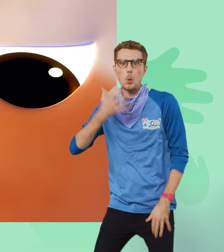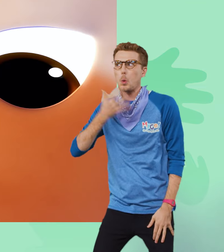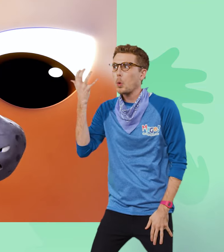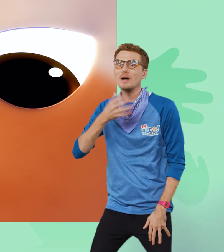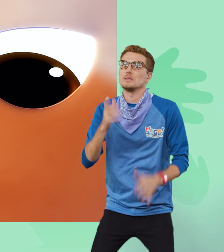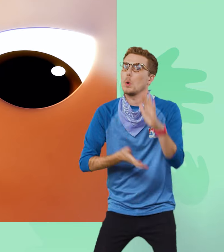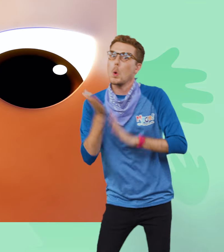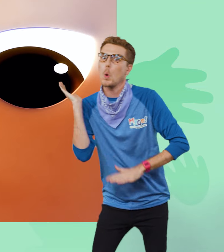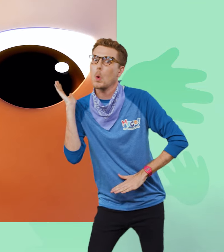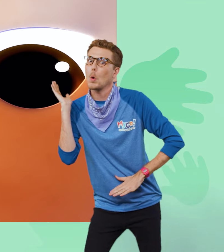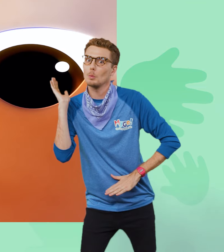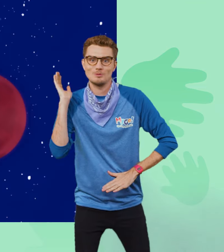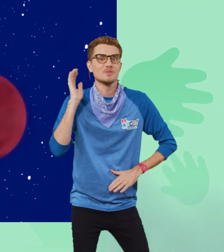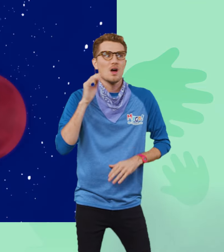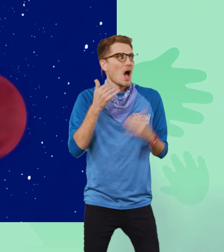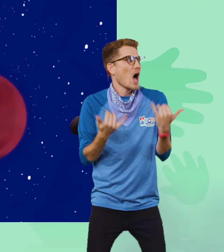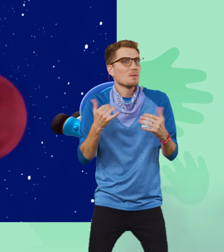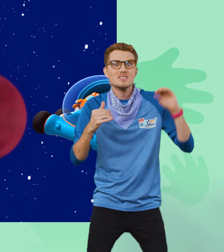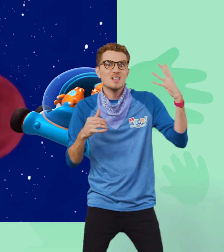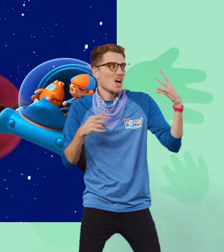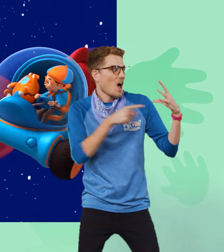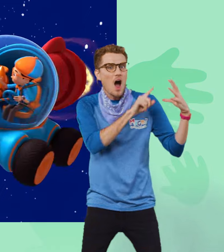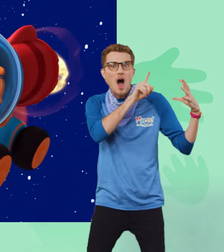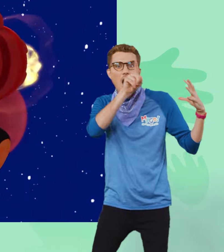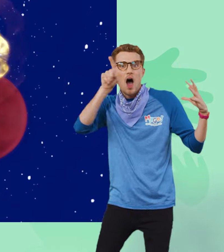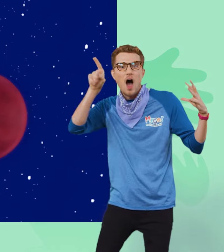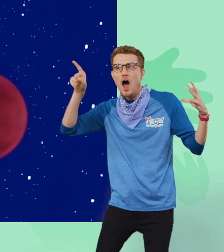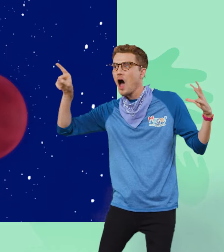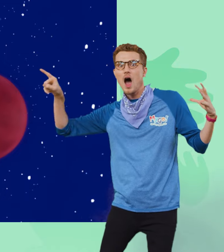We should go. We sure are a long way from the sun now.